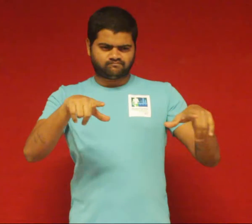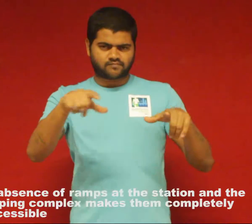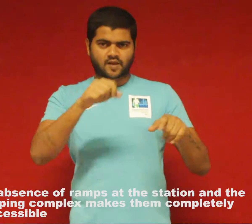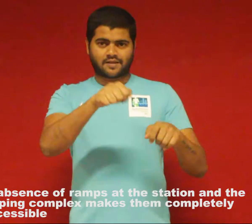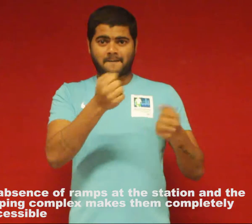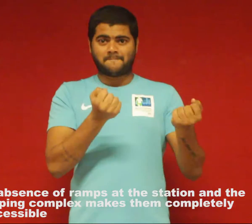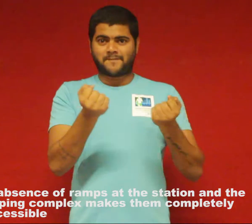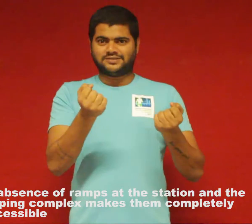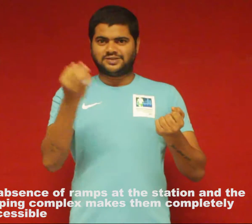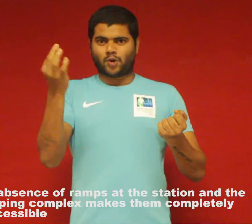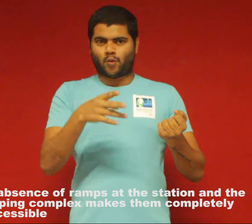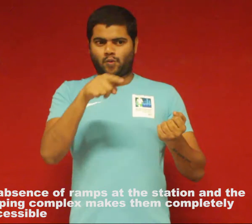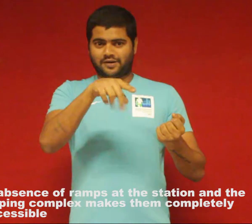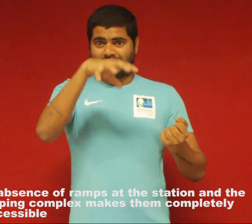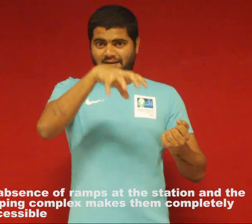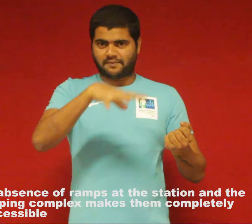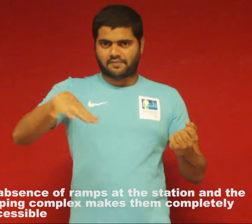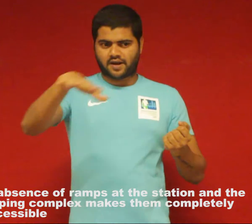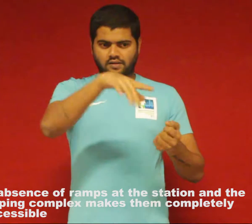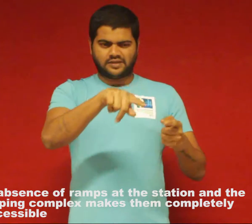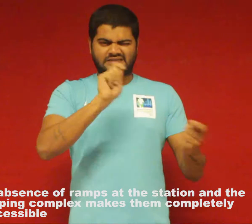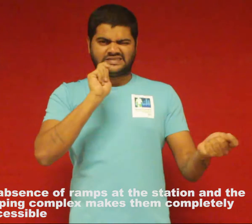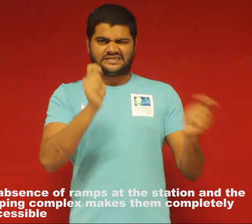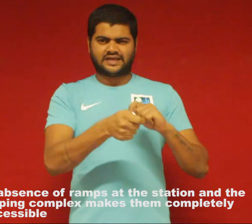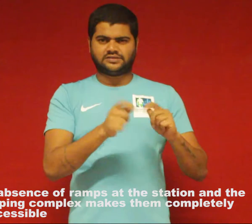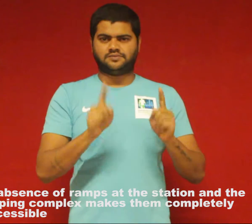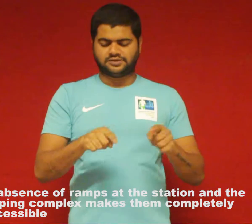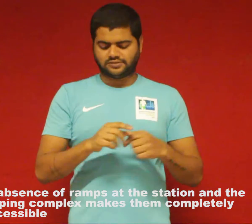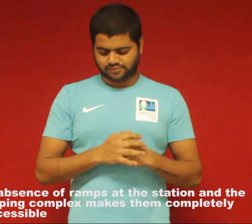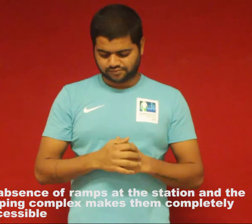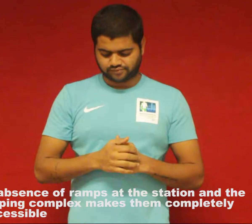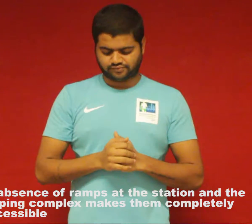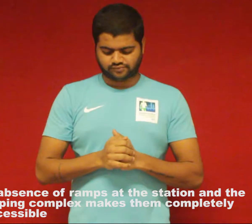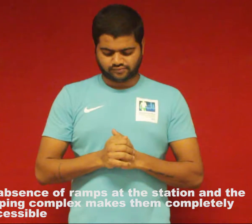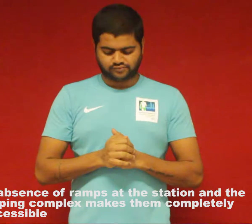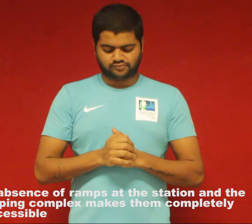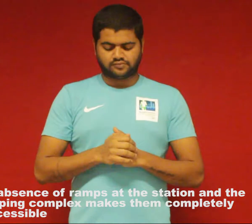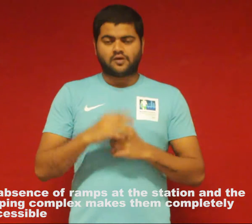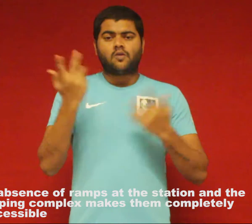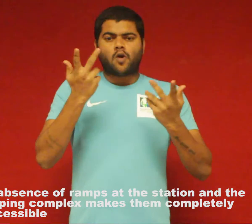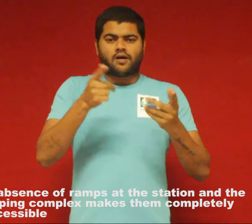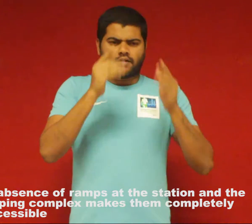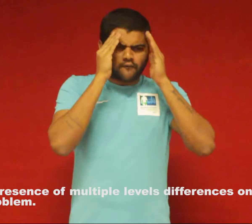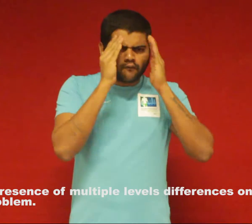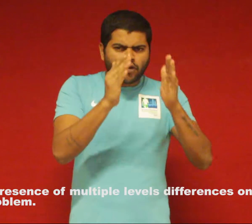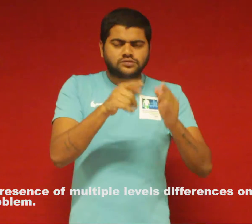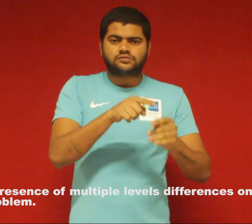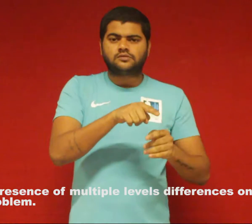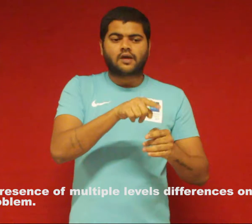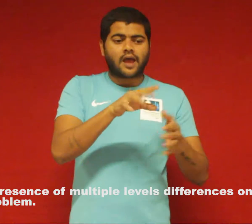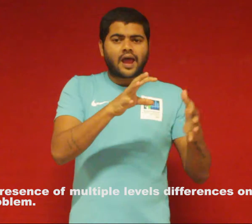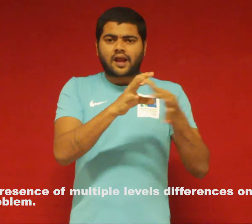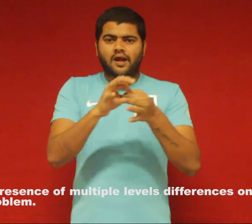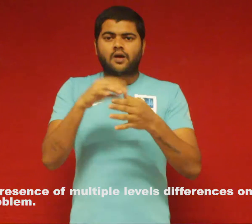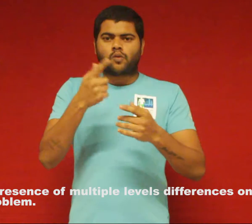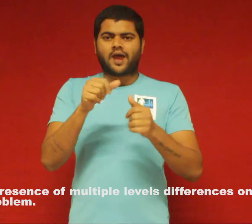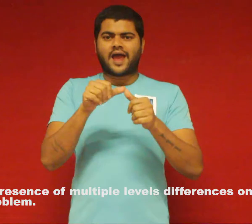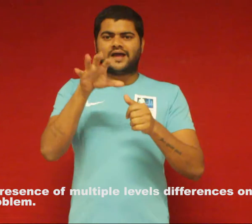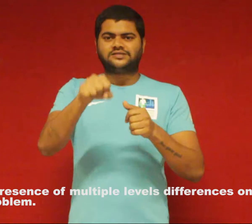The absence of ramps at the station and the shopping complex makes them completely inaccessible and the presence of multiple level differences